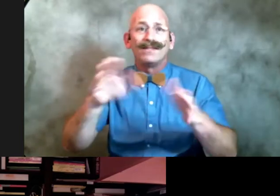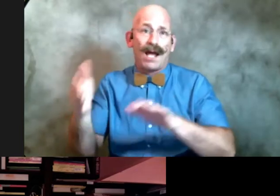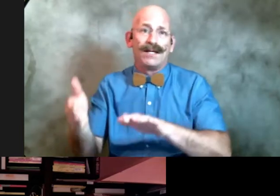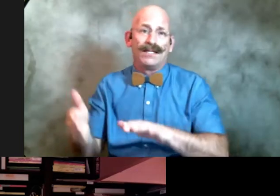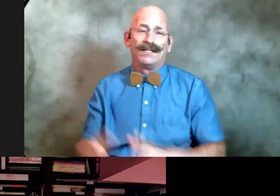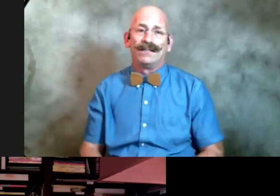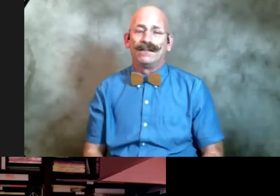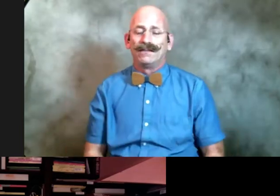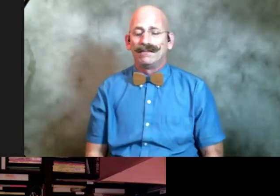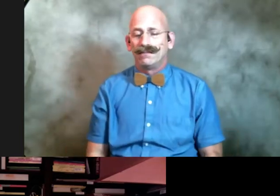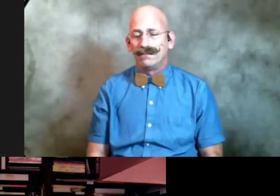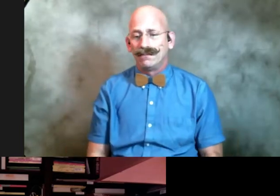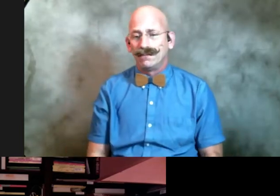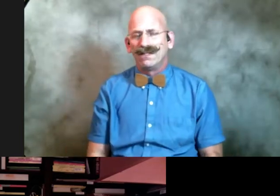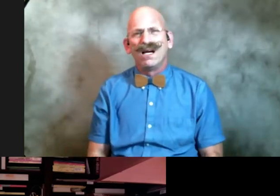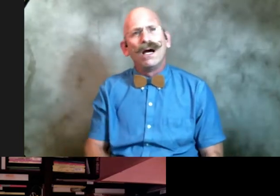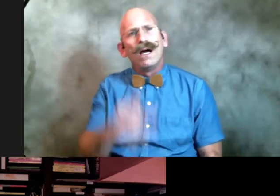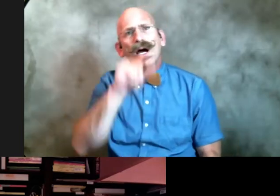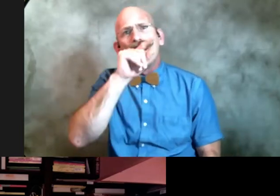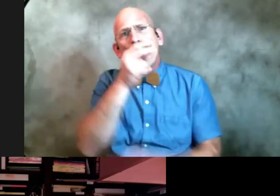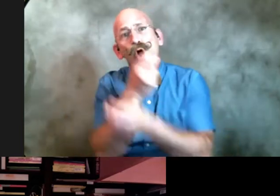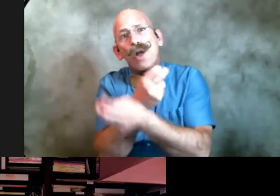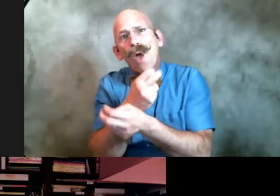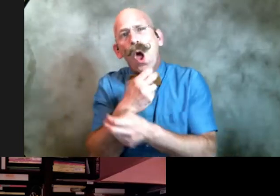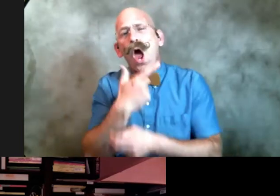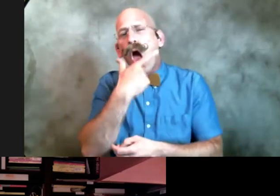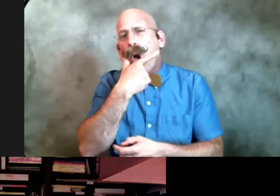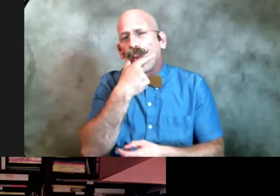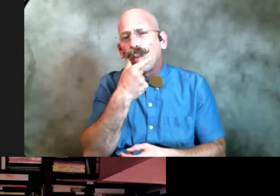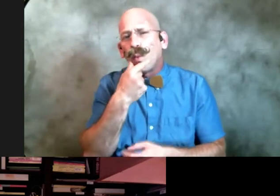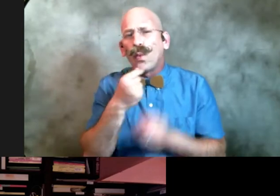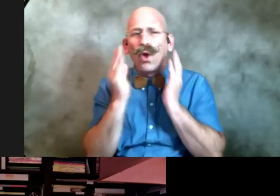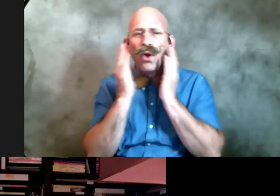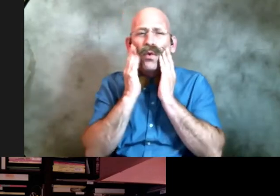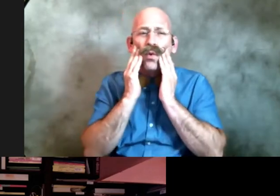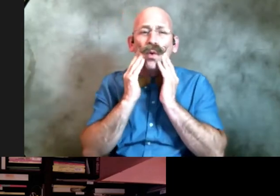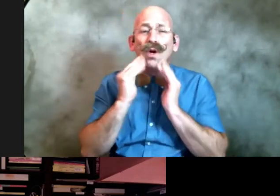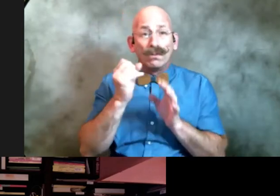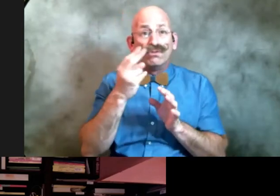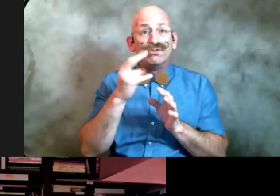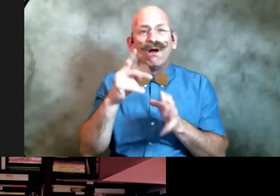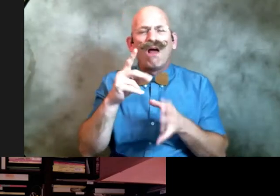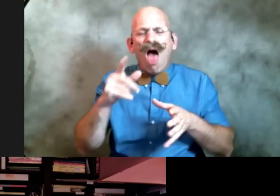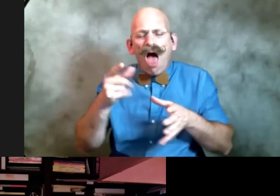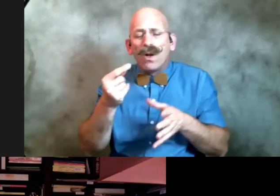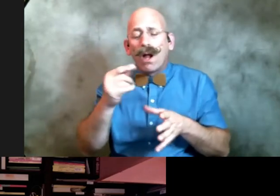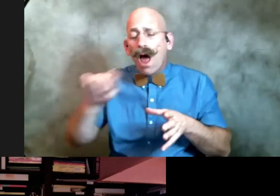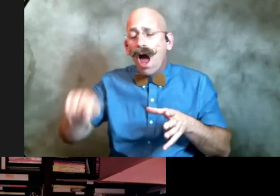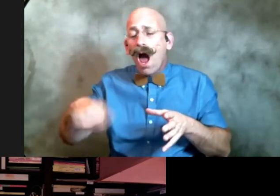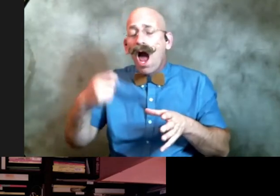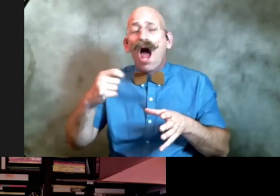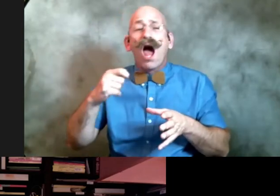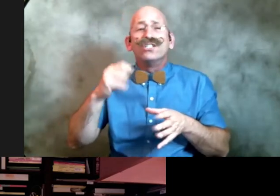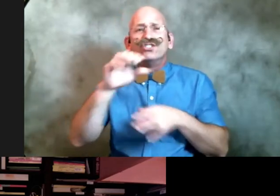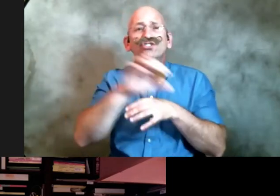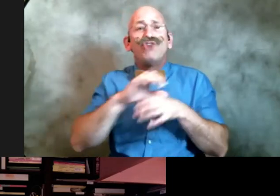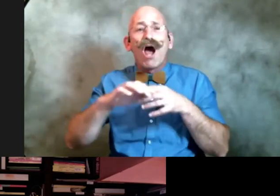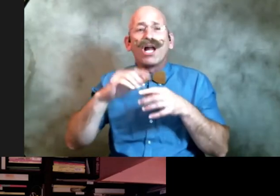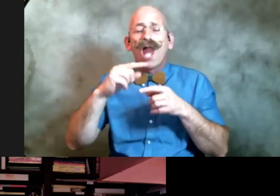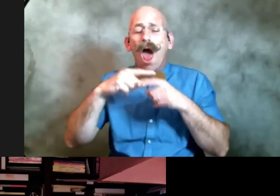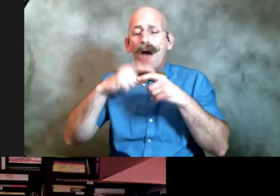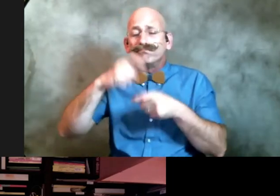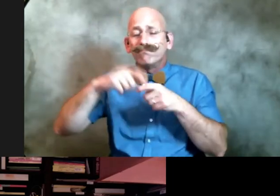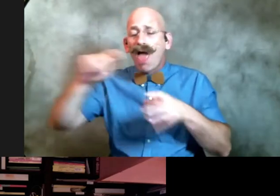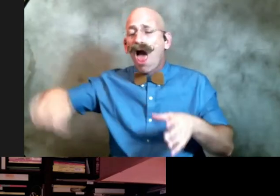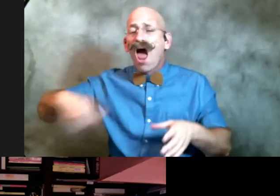bird boned bird buckle mouthed she draws on chocolate clown lips with the spoon